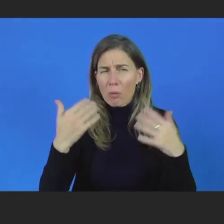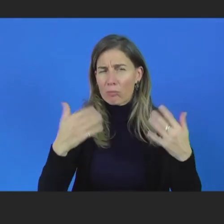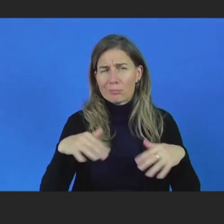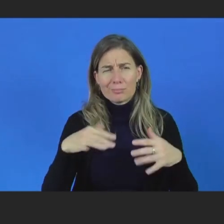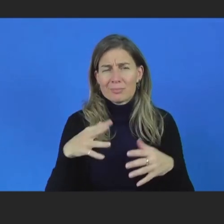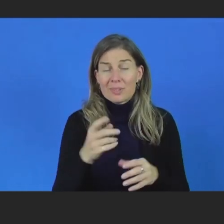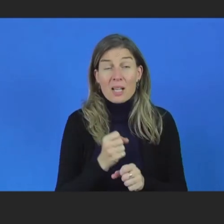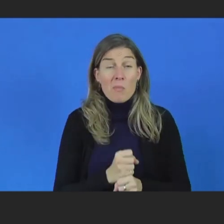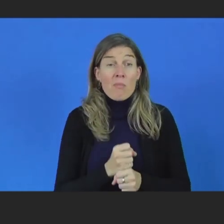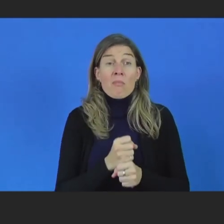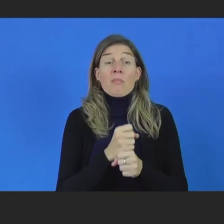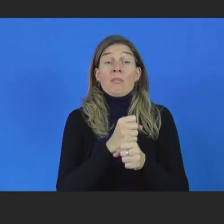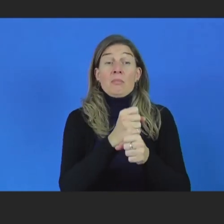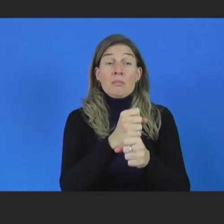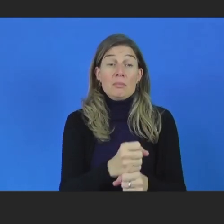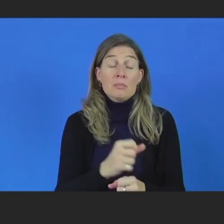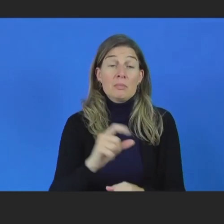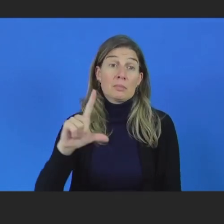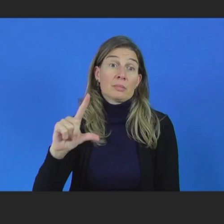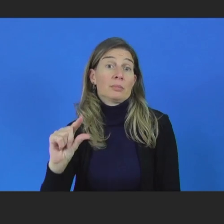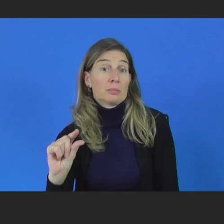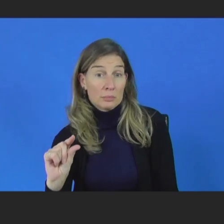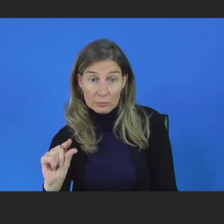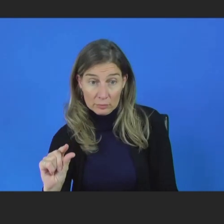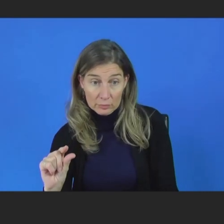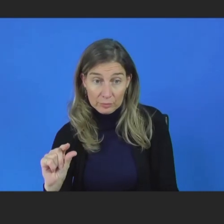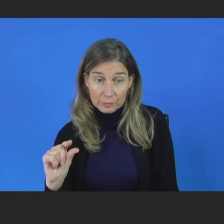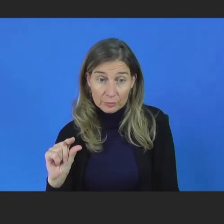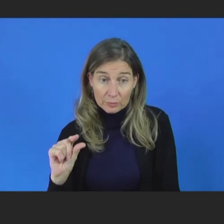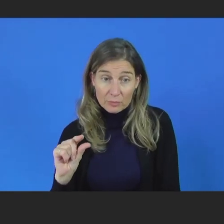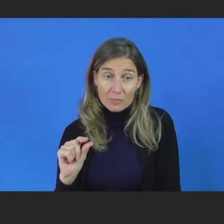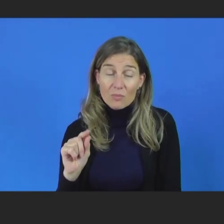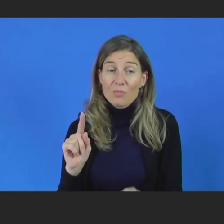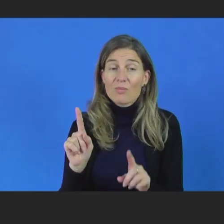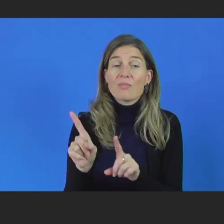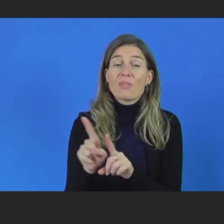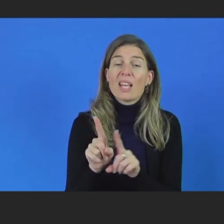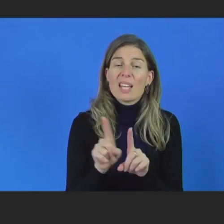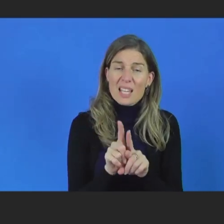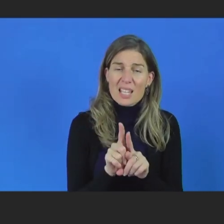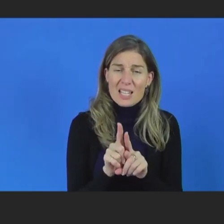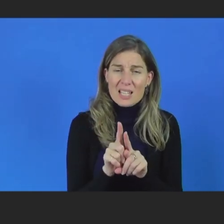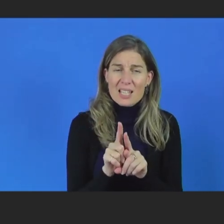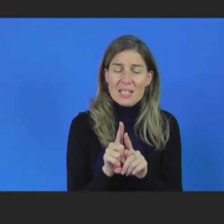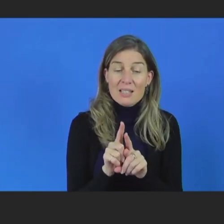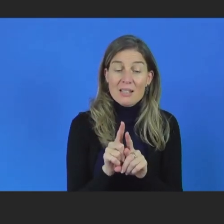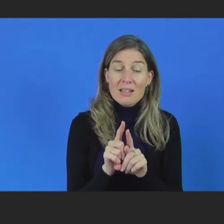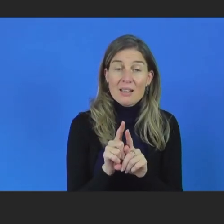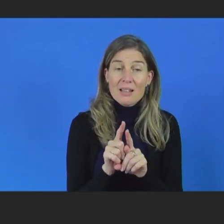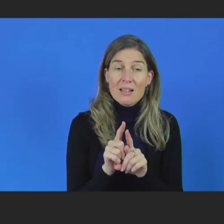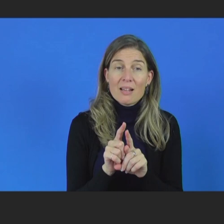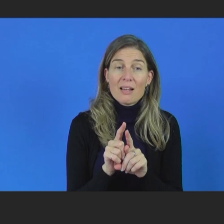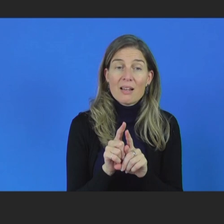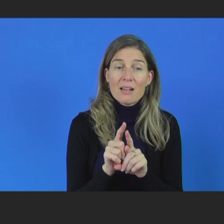amongst the young, mainly because it's something that you tend to be born with. So there are more people